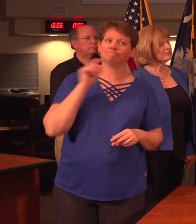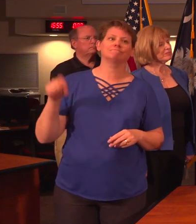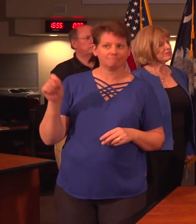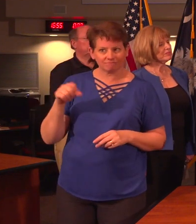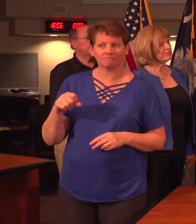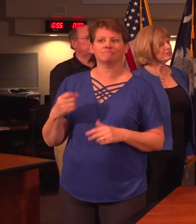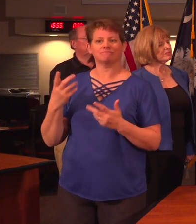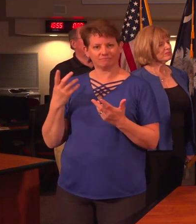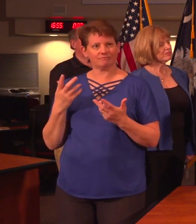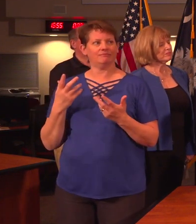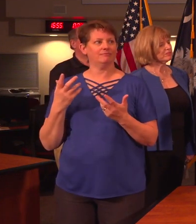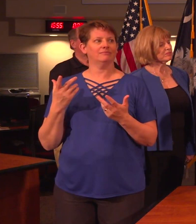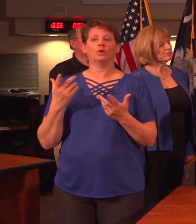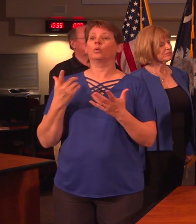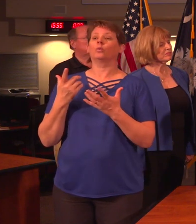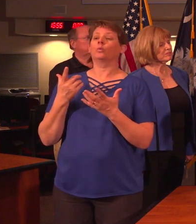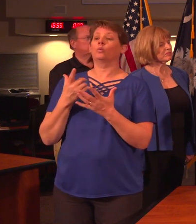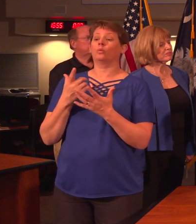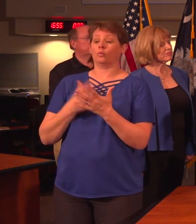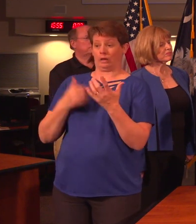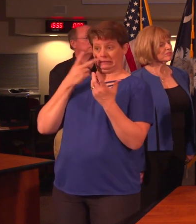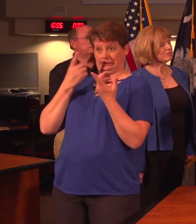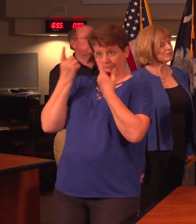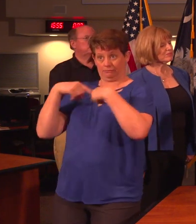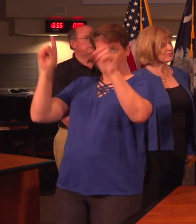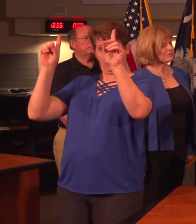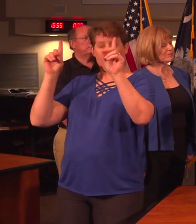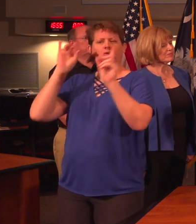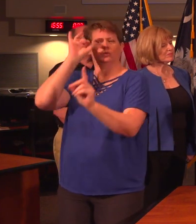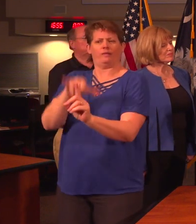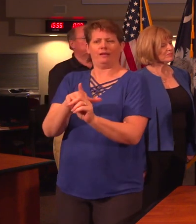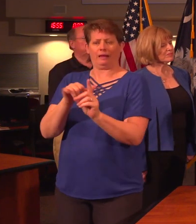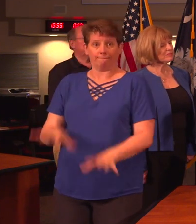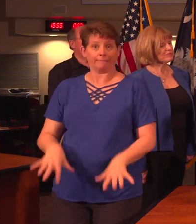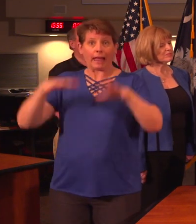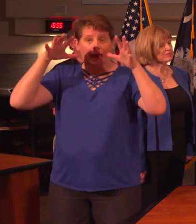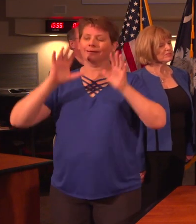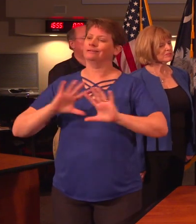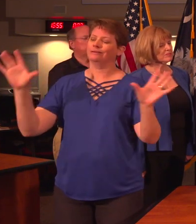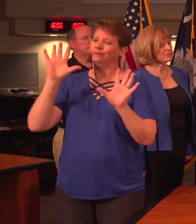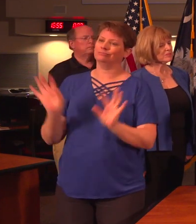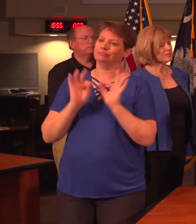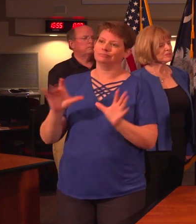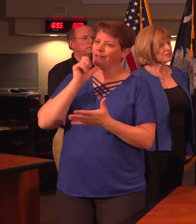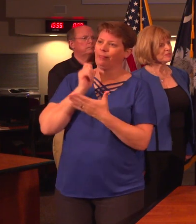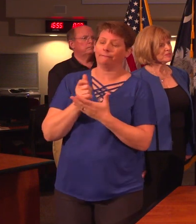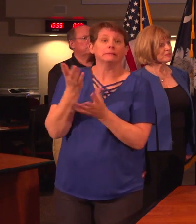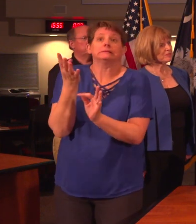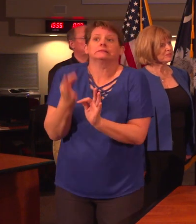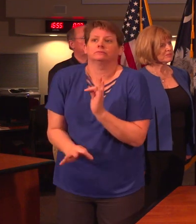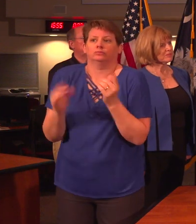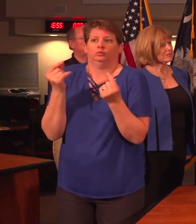to do what we know works is most important because panic doesn't help and very simple measures are effective